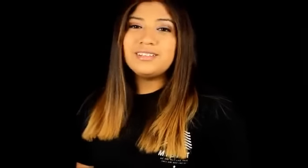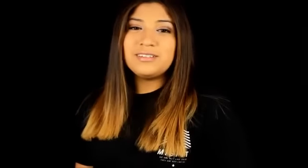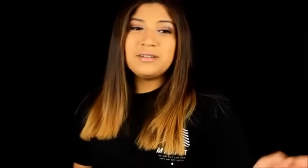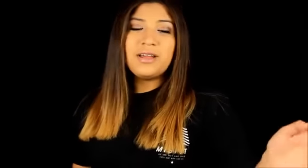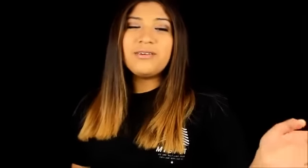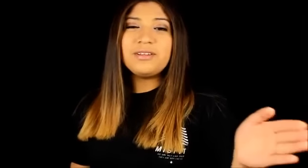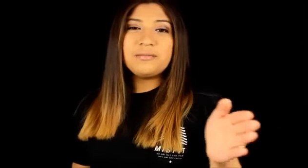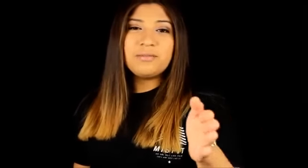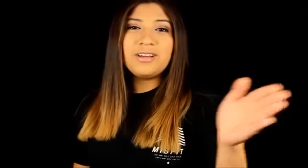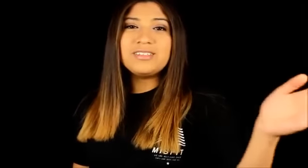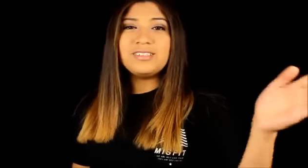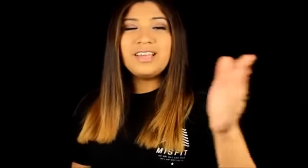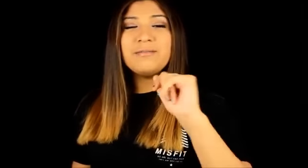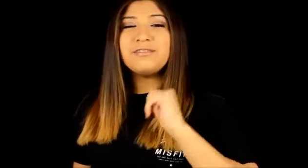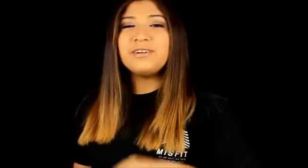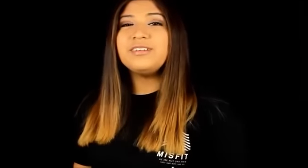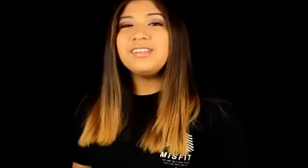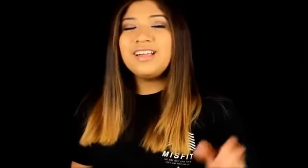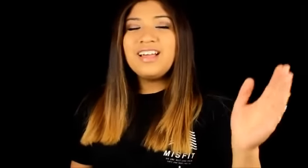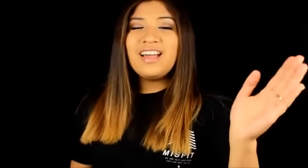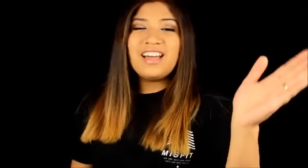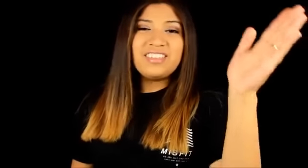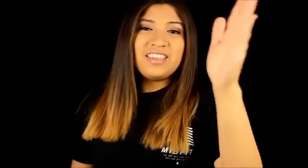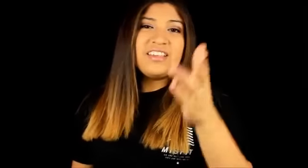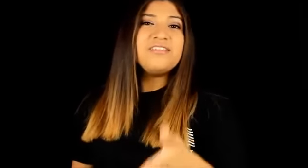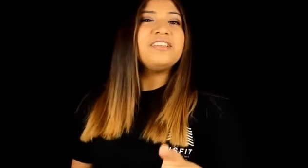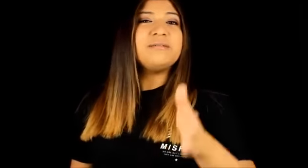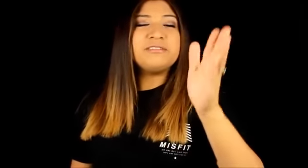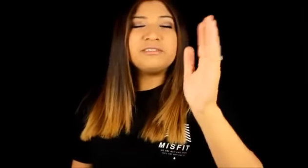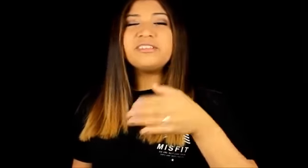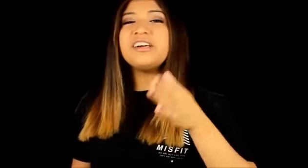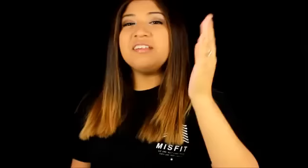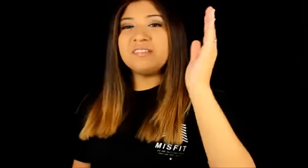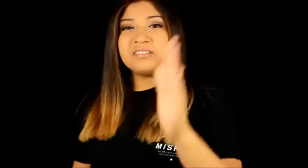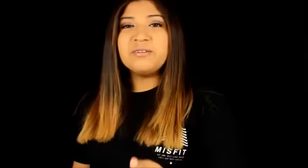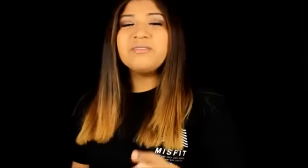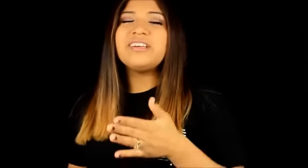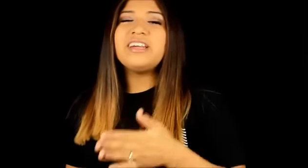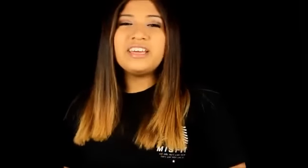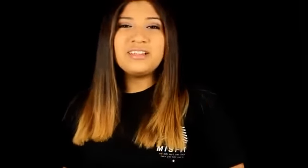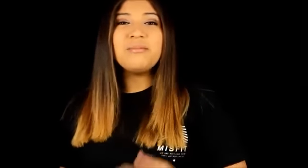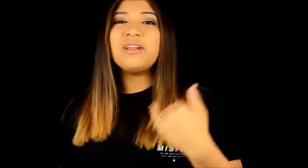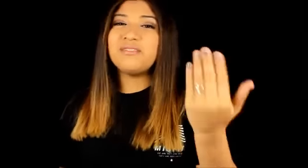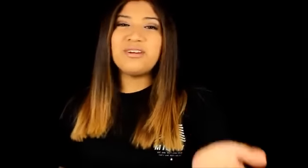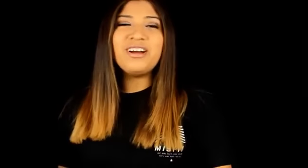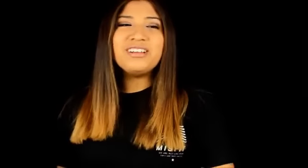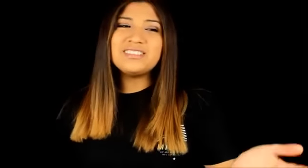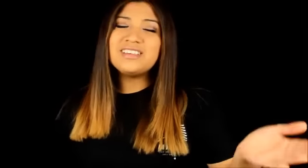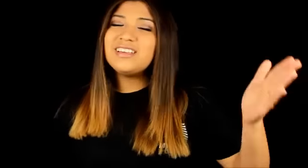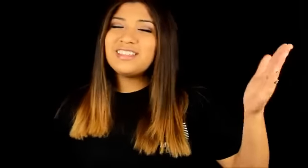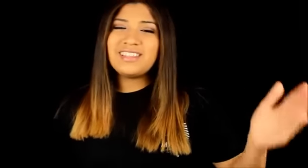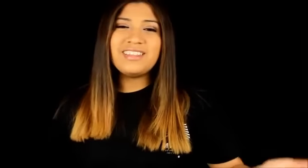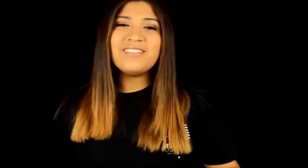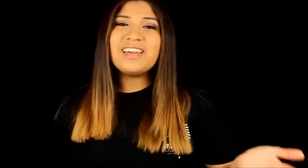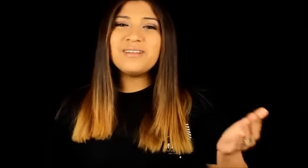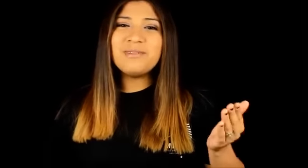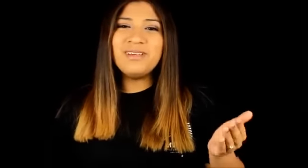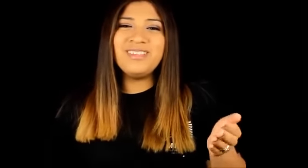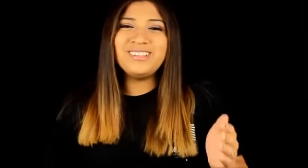I would have got to Sam's verse at the end of Sam's verse I thought the song was gonna end but I forgot that Levi had to be on the